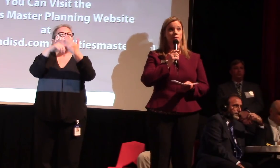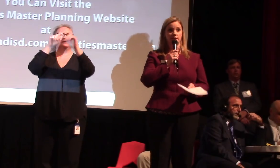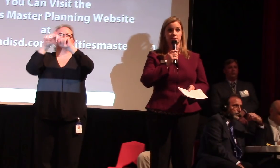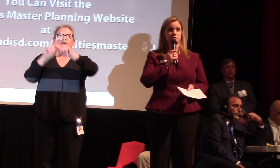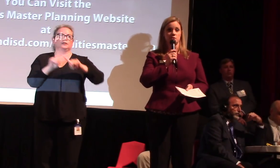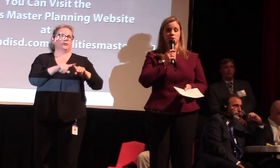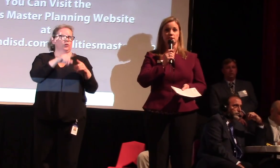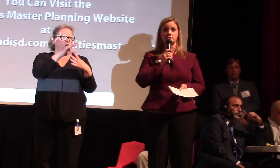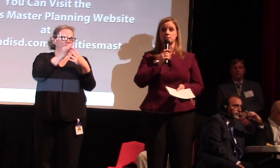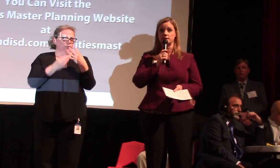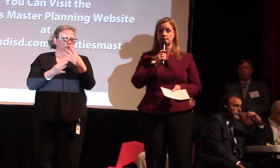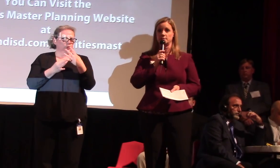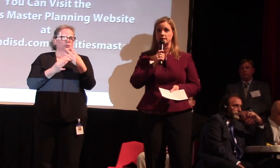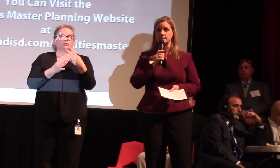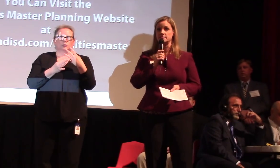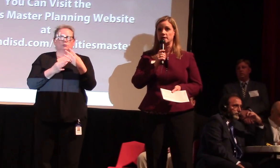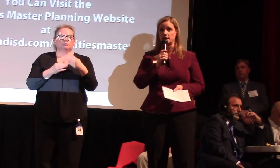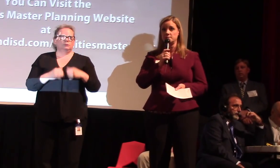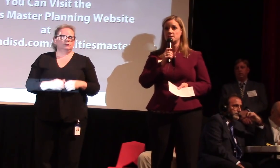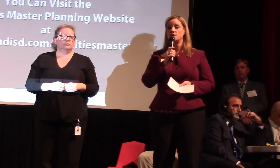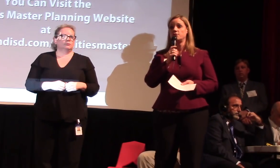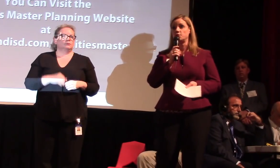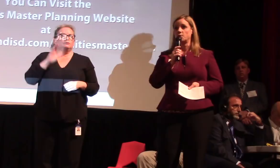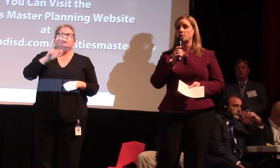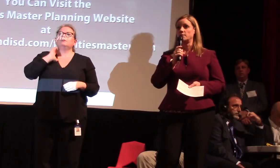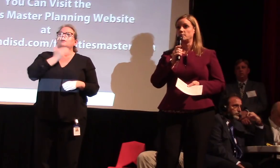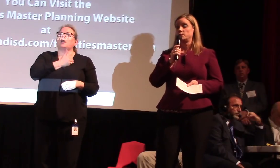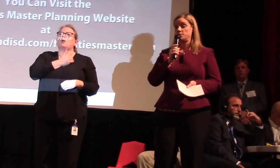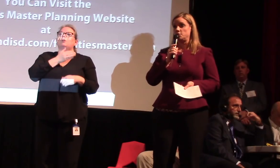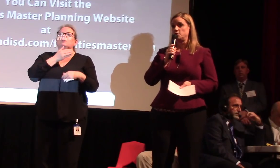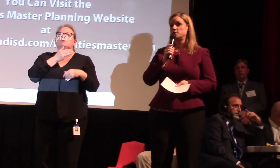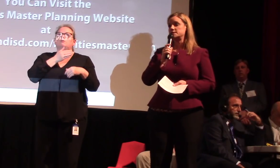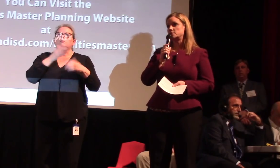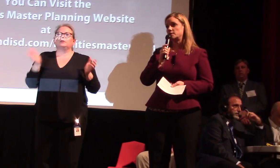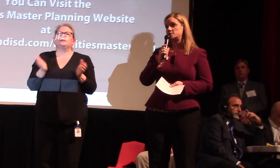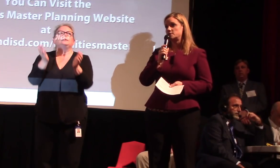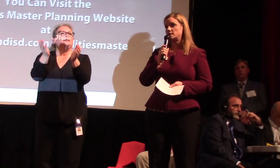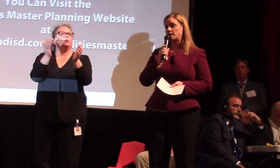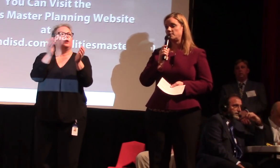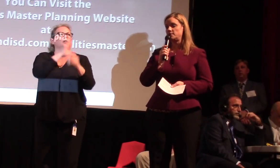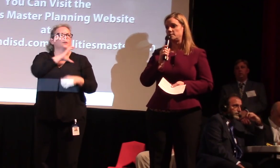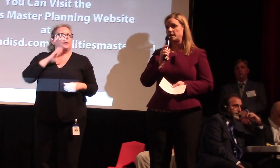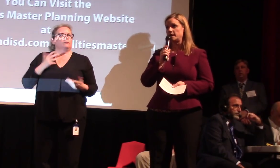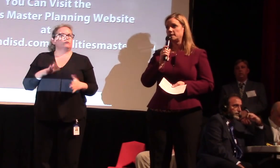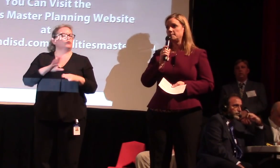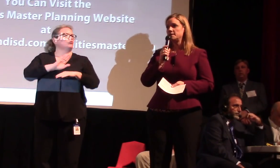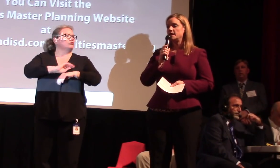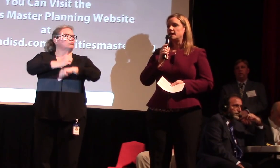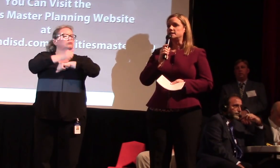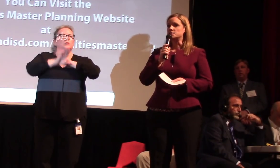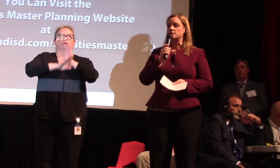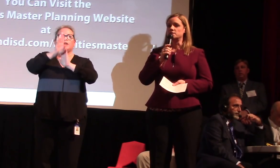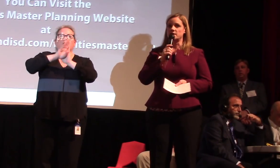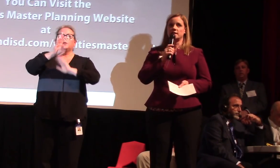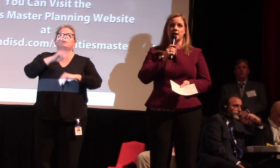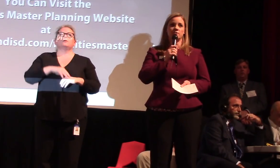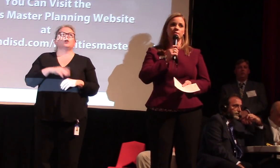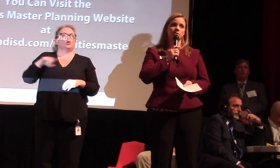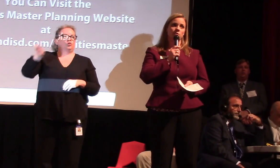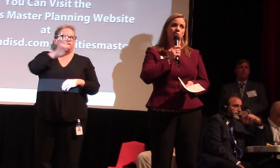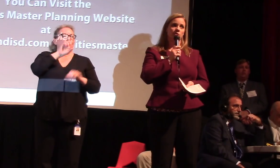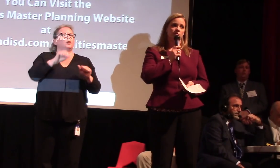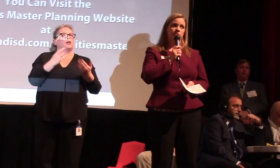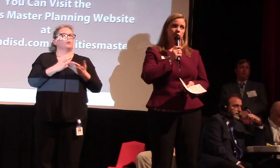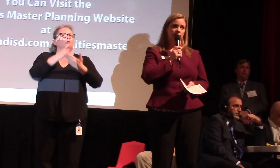broad-based community steering committee developed for your review consideration and feedback and he's going to do that in